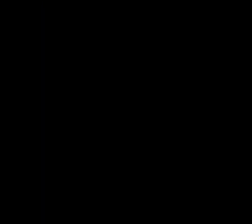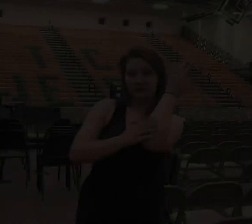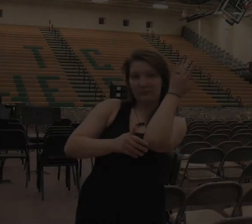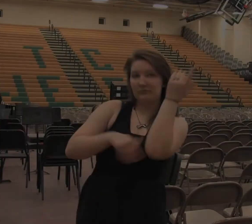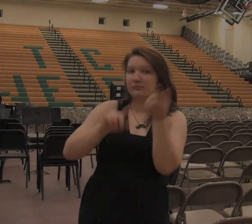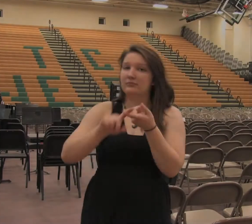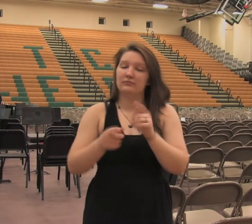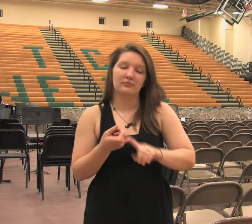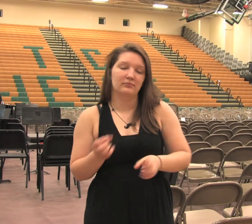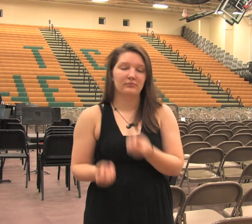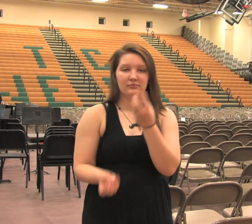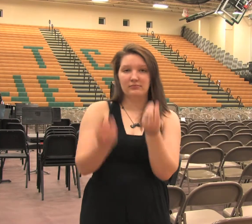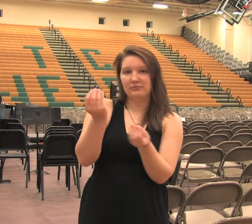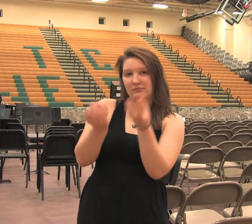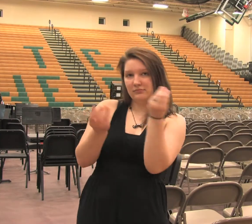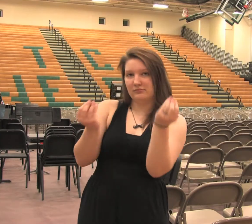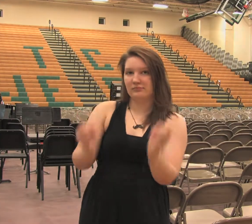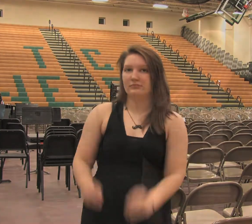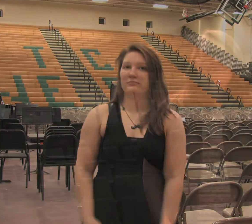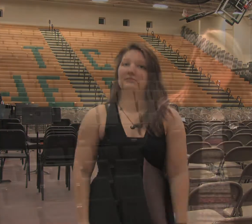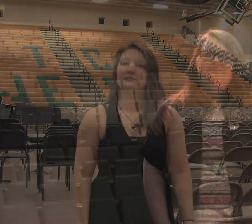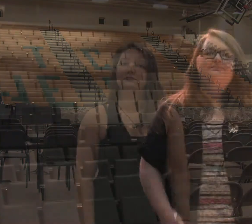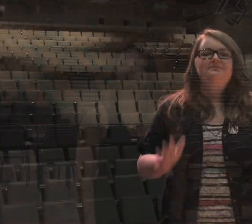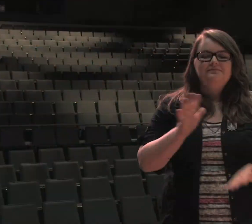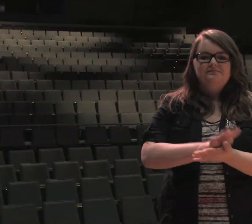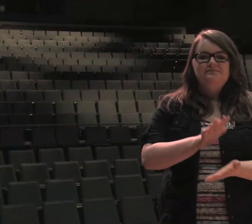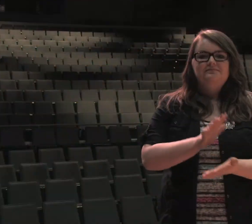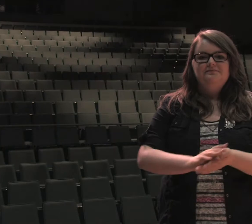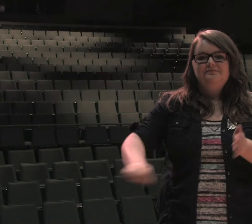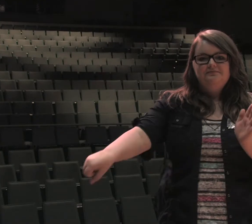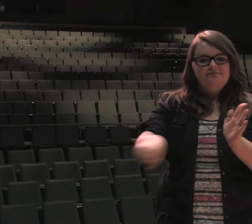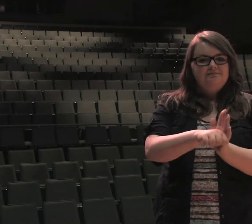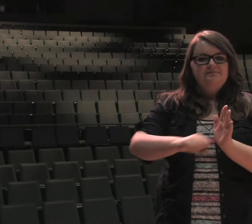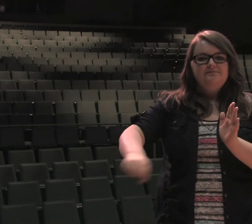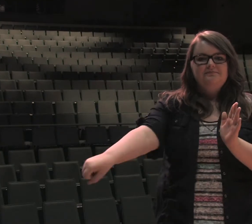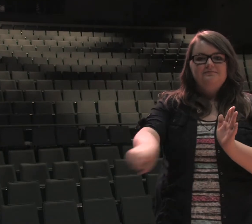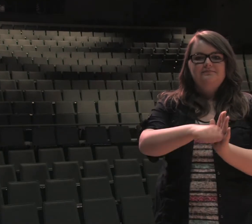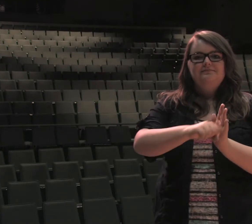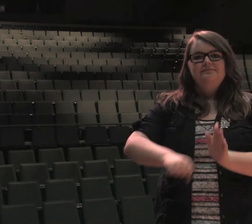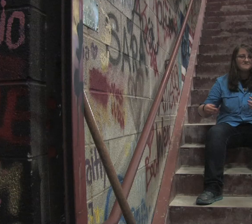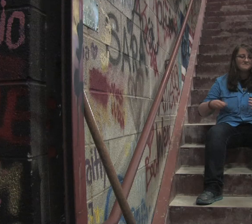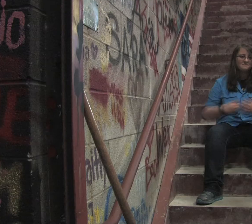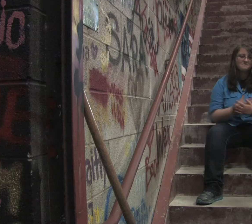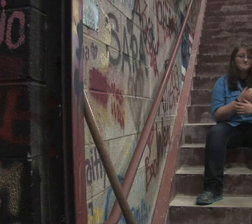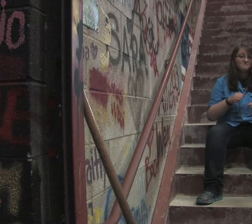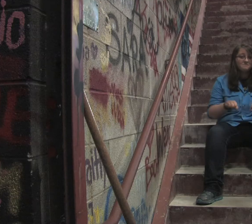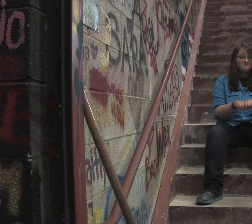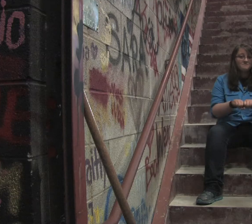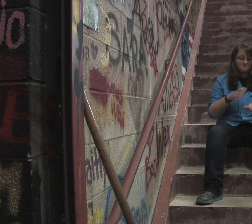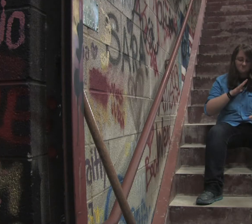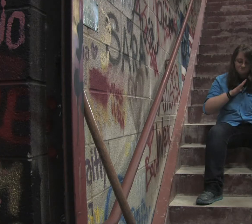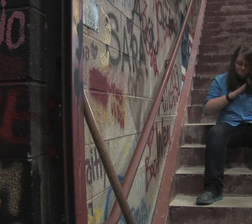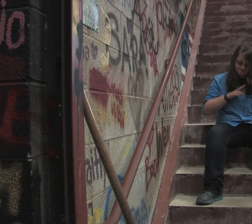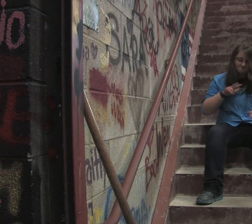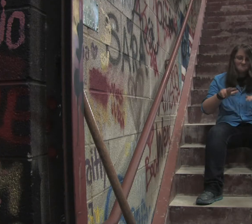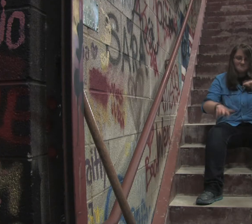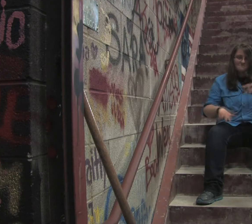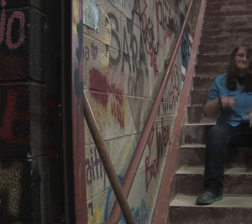Fall is real, hear the yell, back to school Ring the bell, grab the shoes, walkin' loose